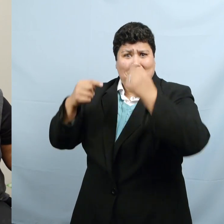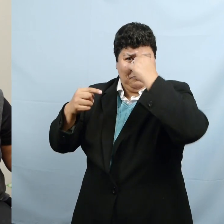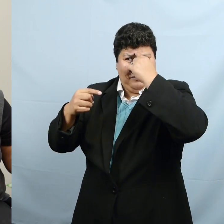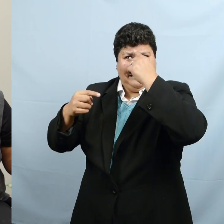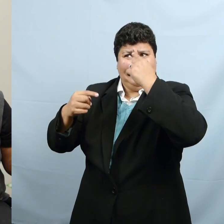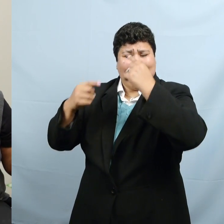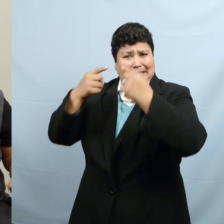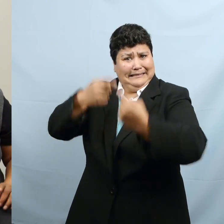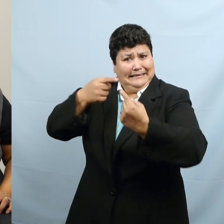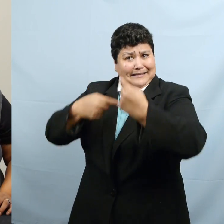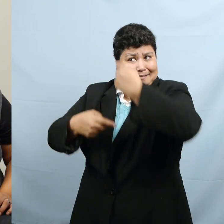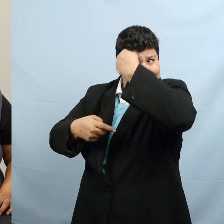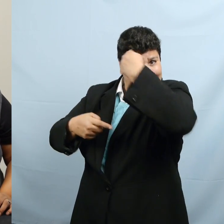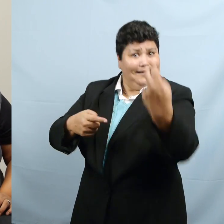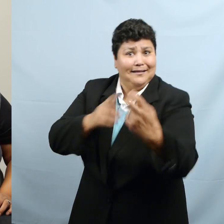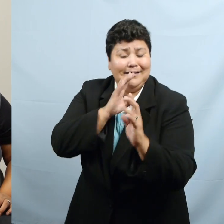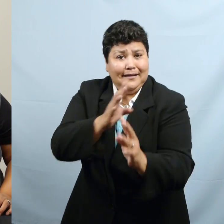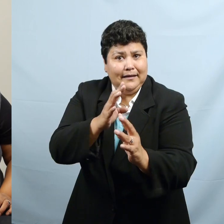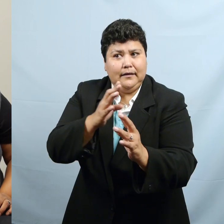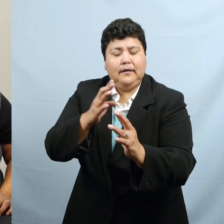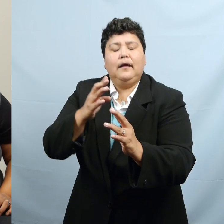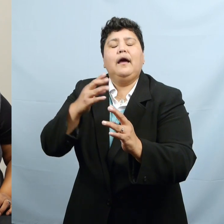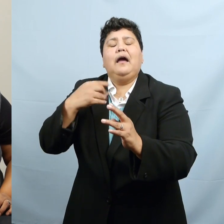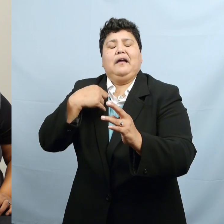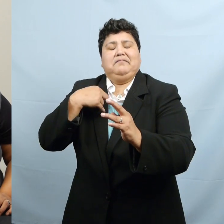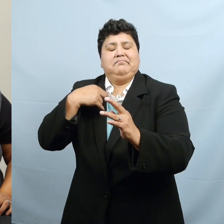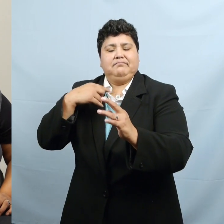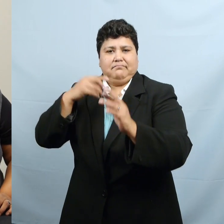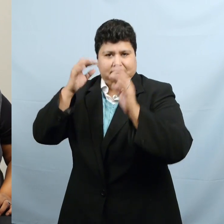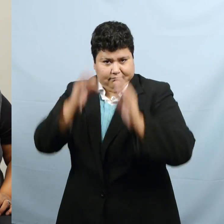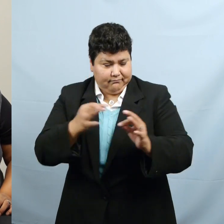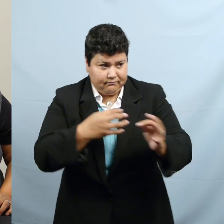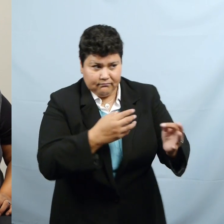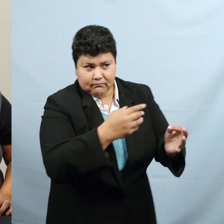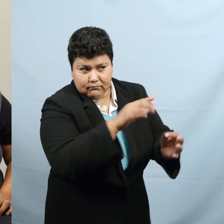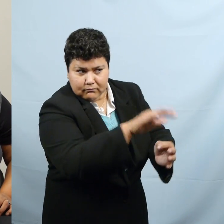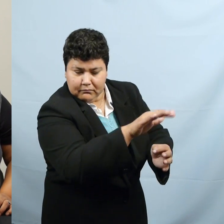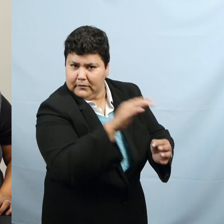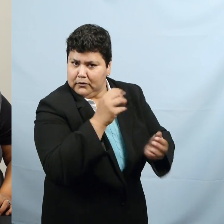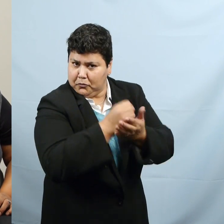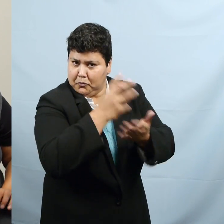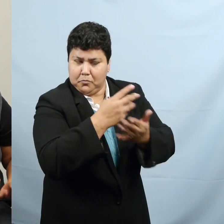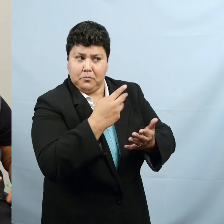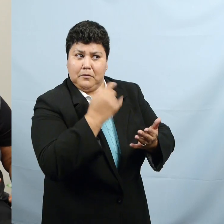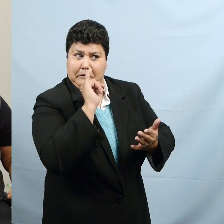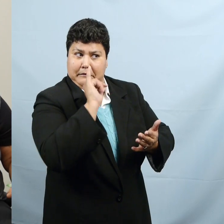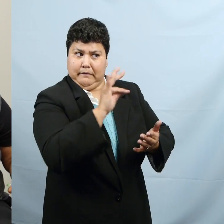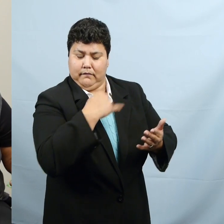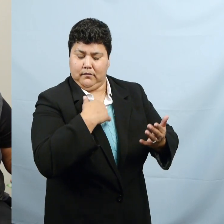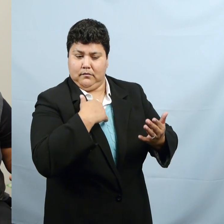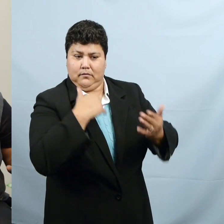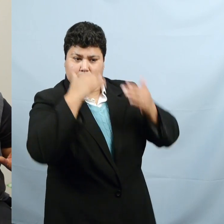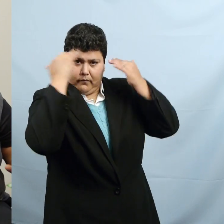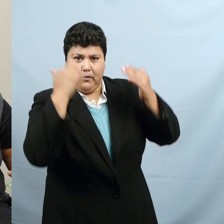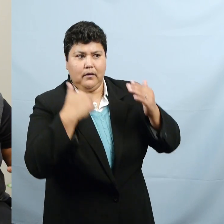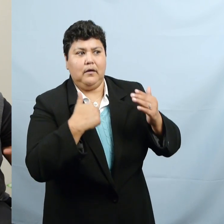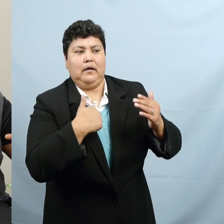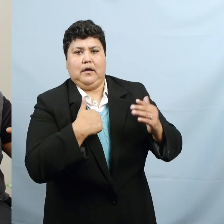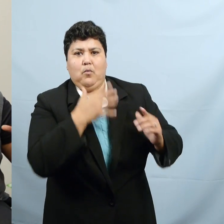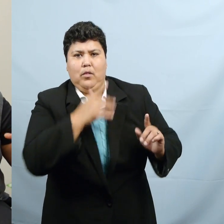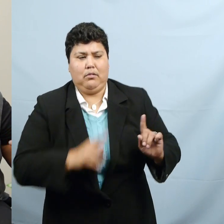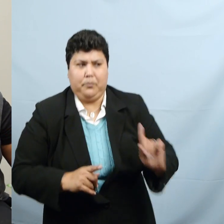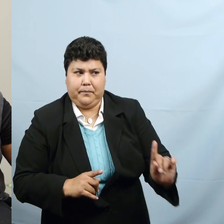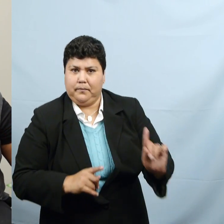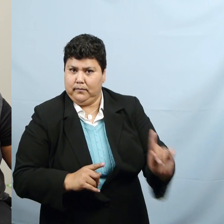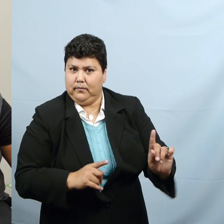talk to the social worker about establishing a signal between us to let her know when I needed, uh, uh, pace to slow down,